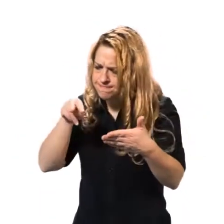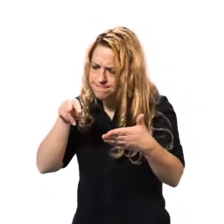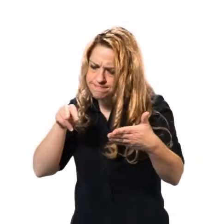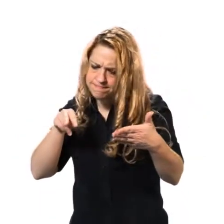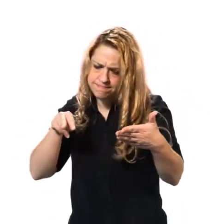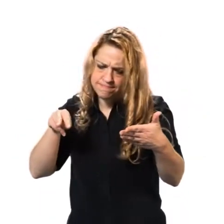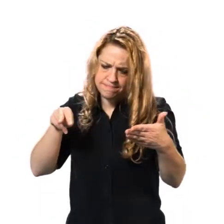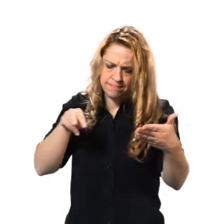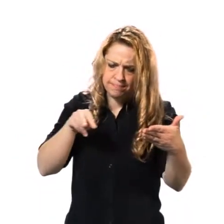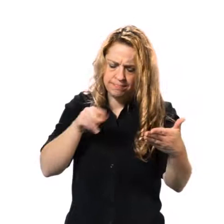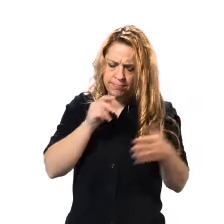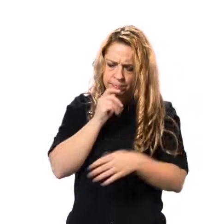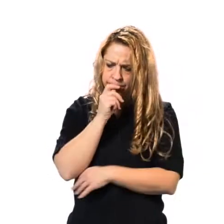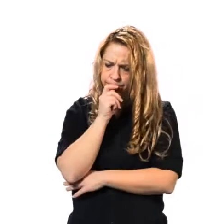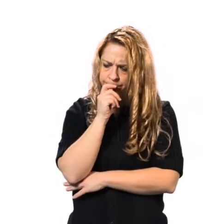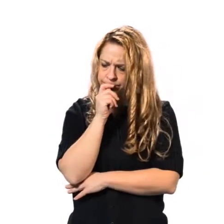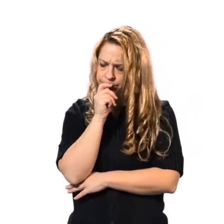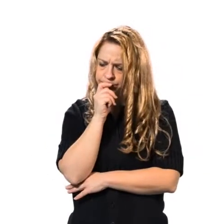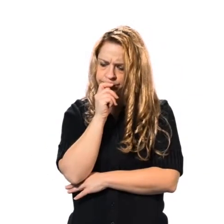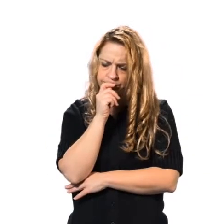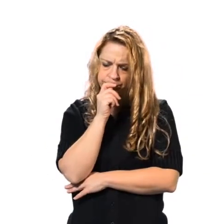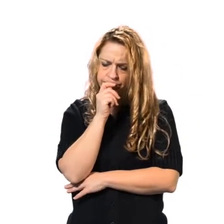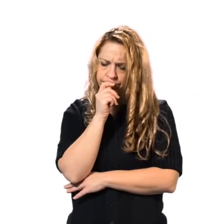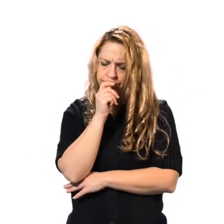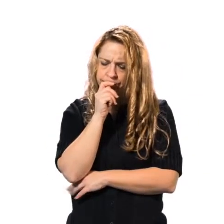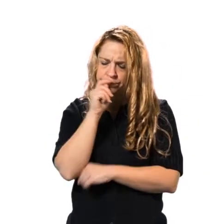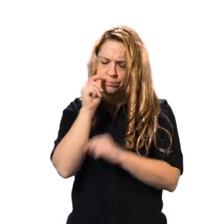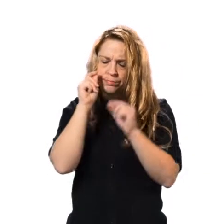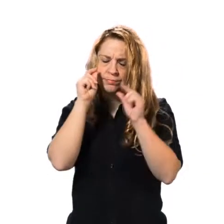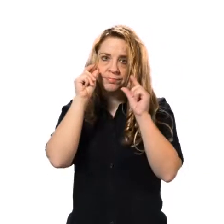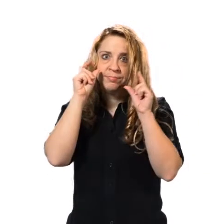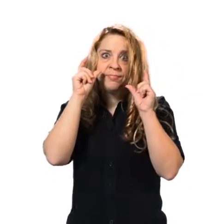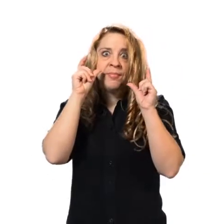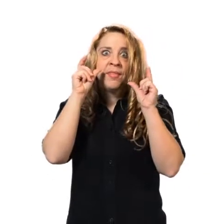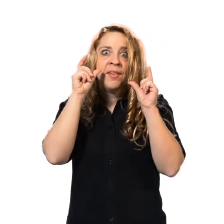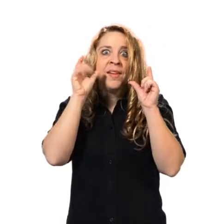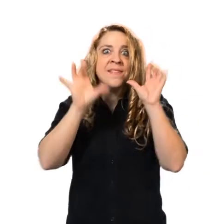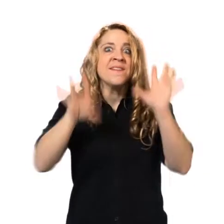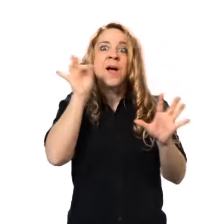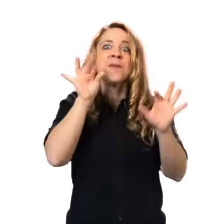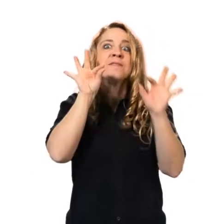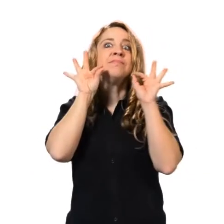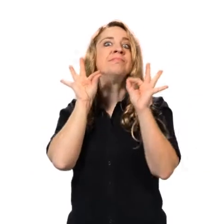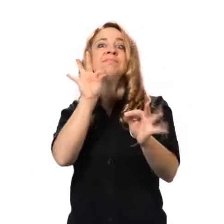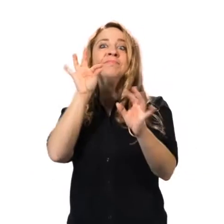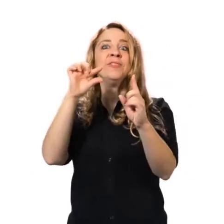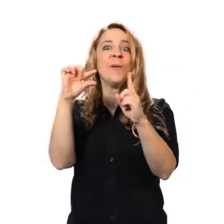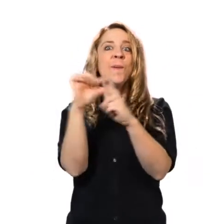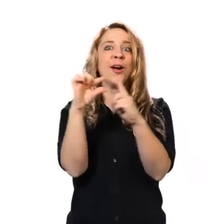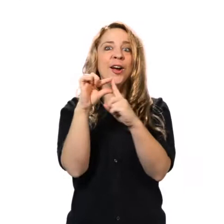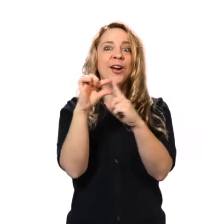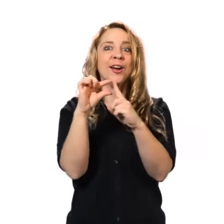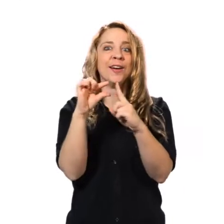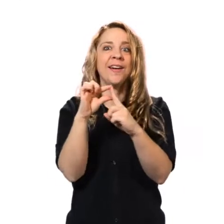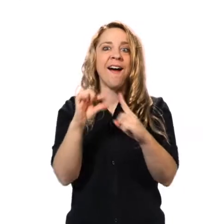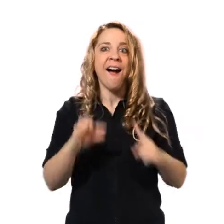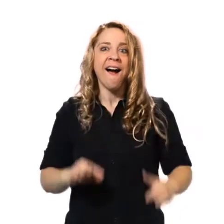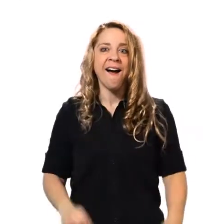Charlotte looked at the paper and grew quiet. Then her eyes lit up. She had found the perfect word.